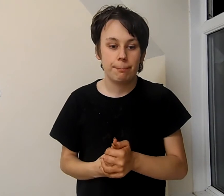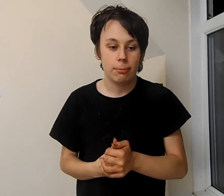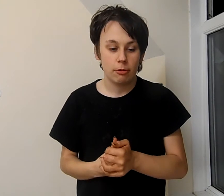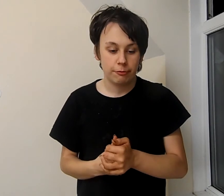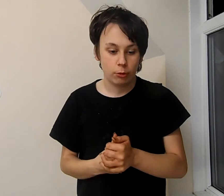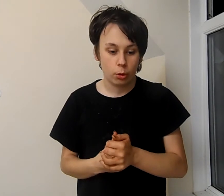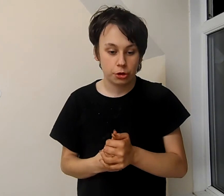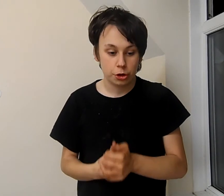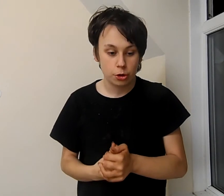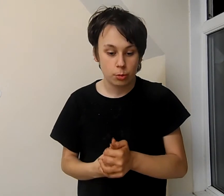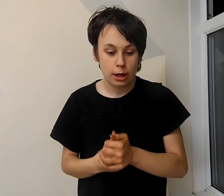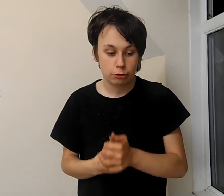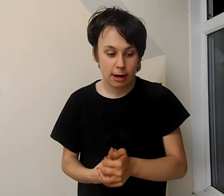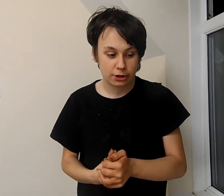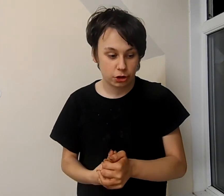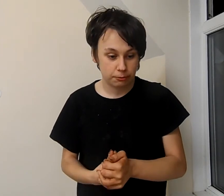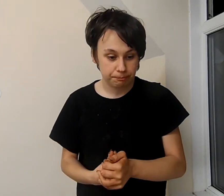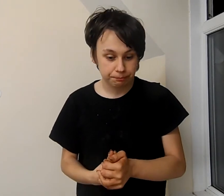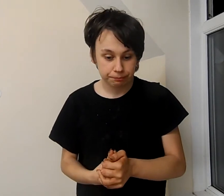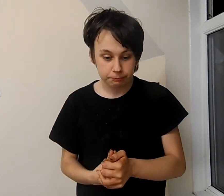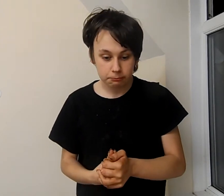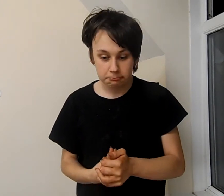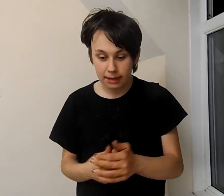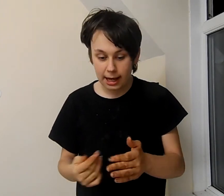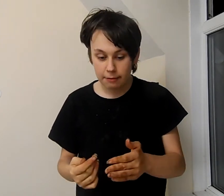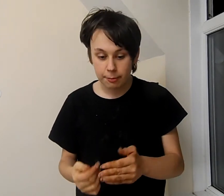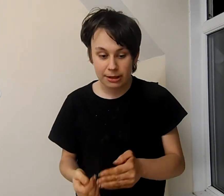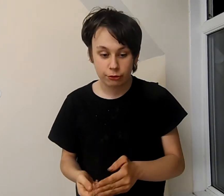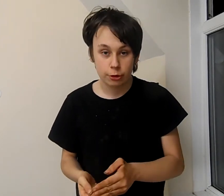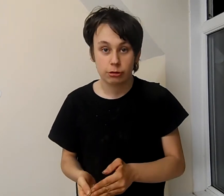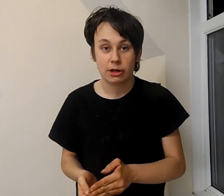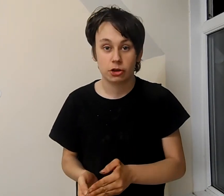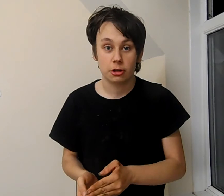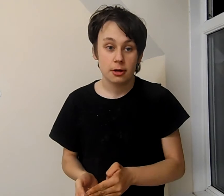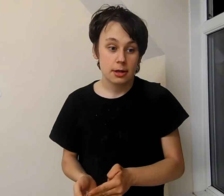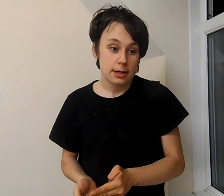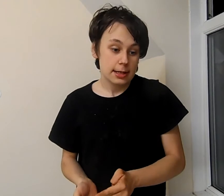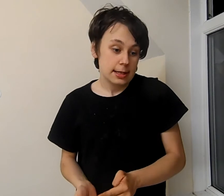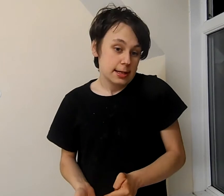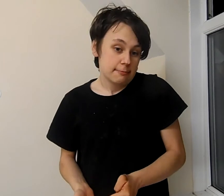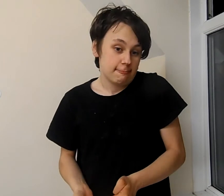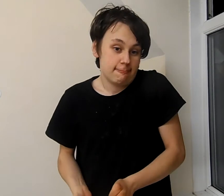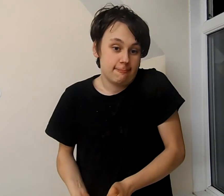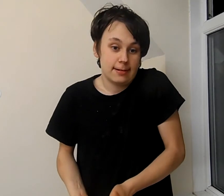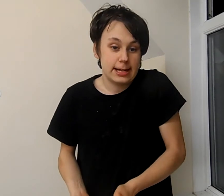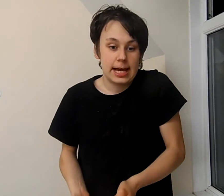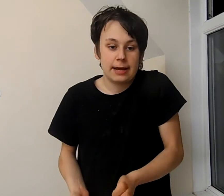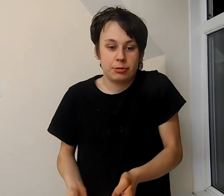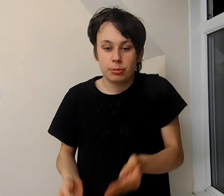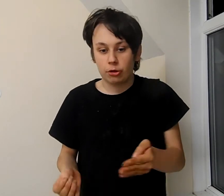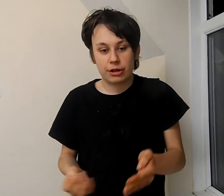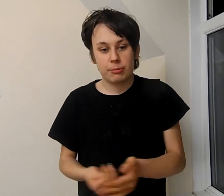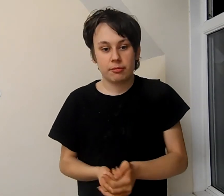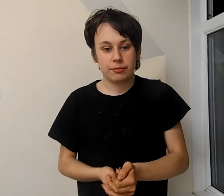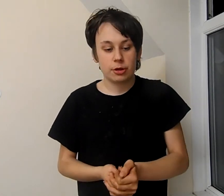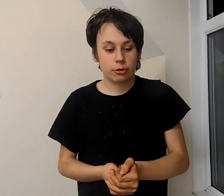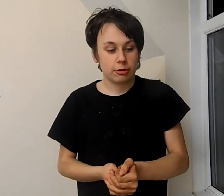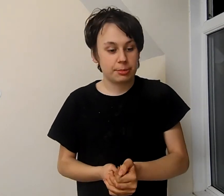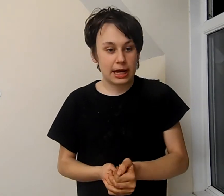for new attraction uh for best new attraction if you've not seen my review on creepy